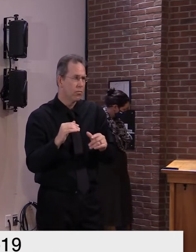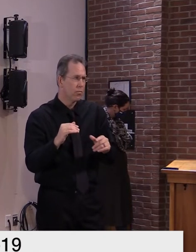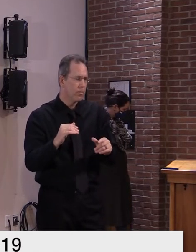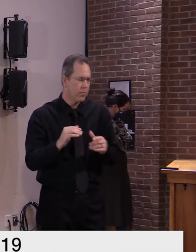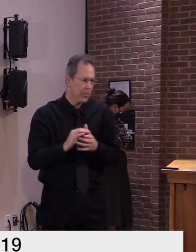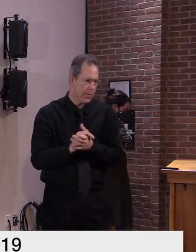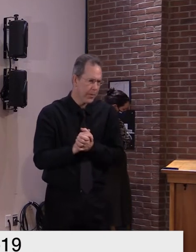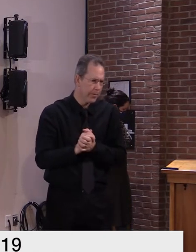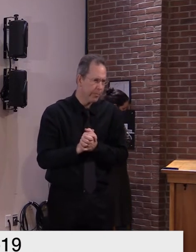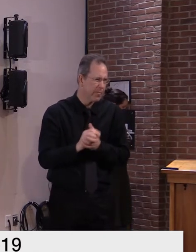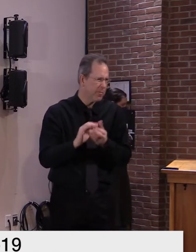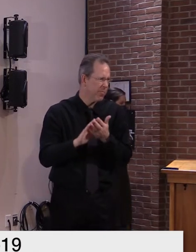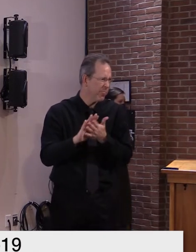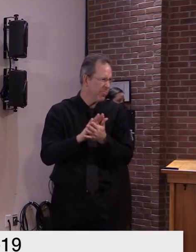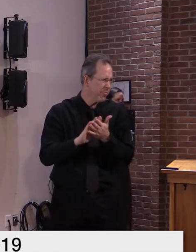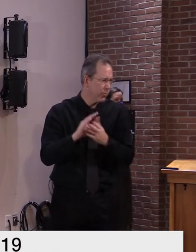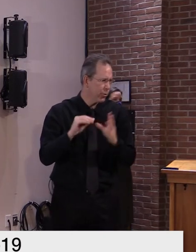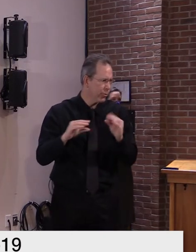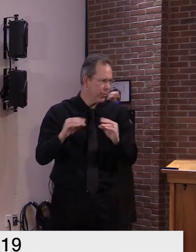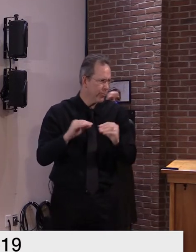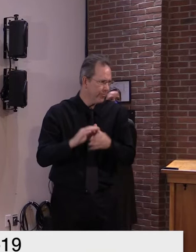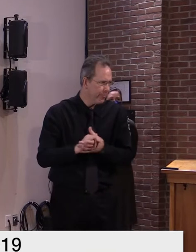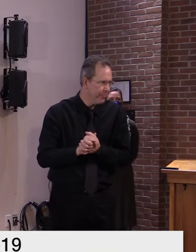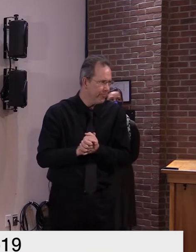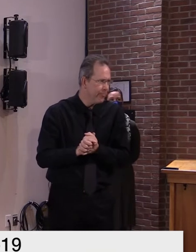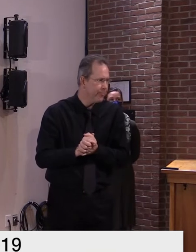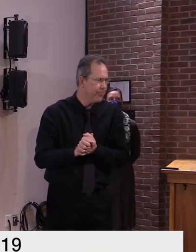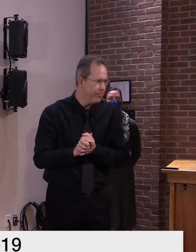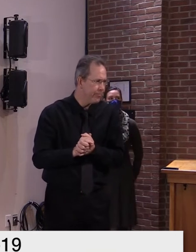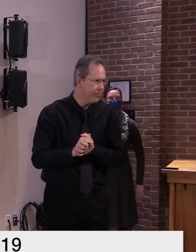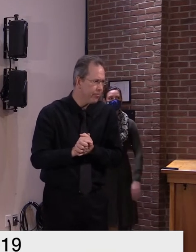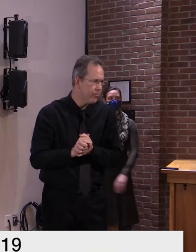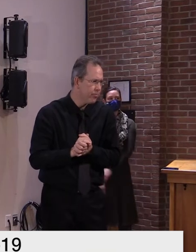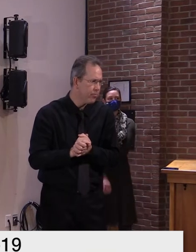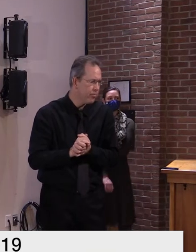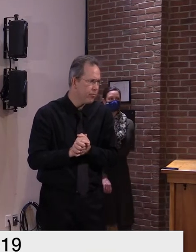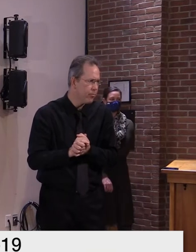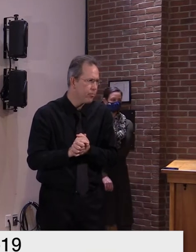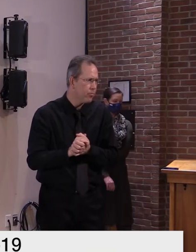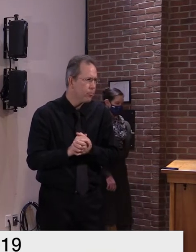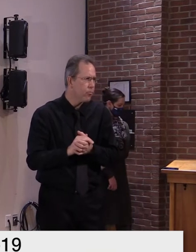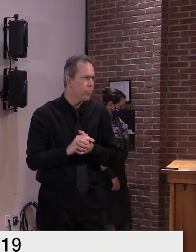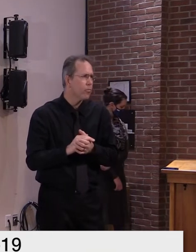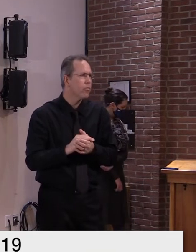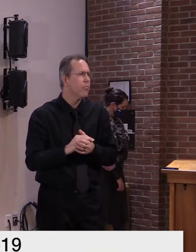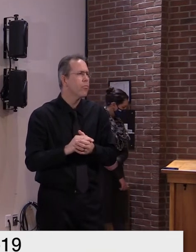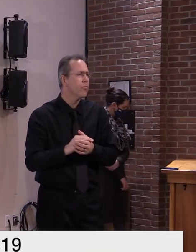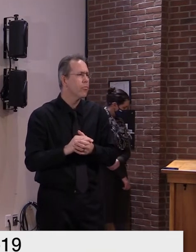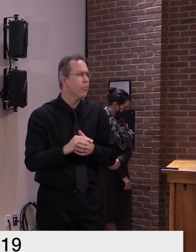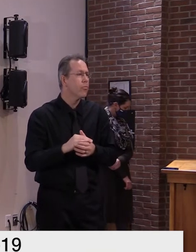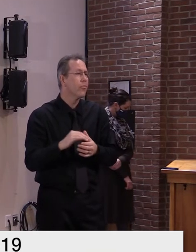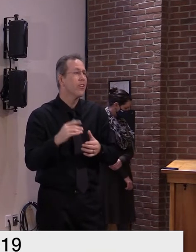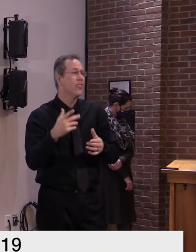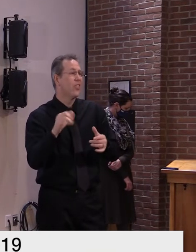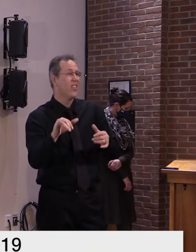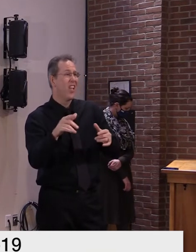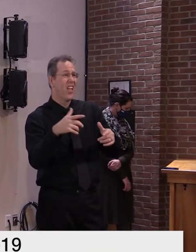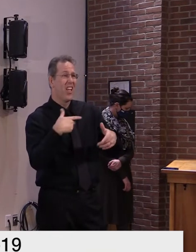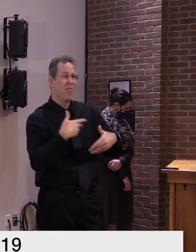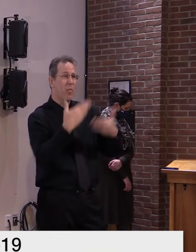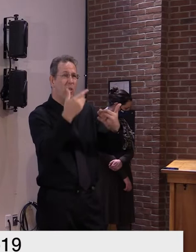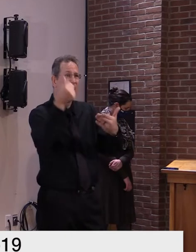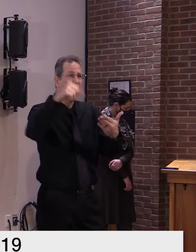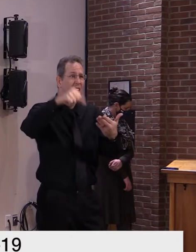we had the opportunity to revise and resubmit a proposal which we did yesterday